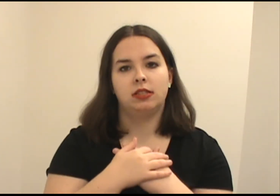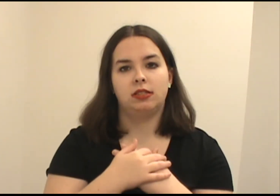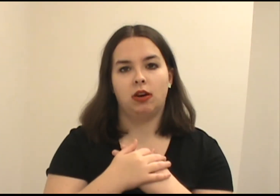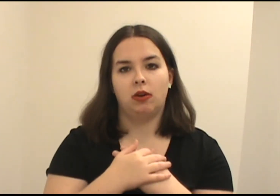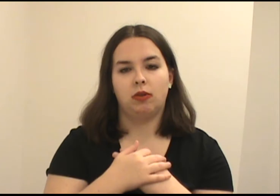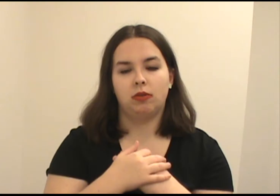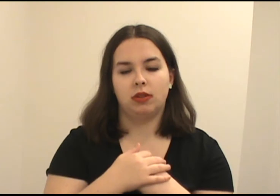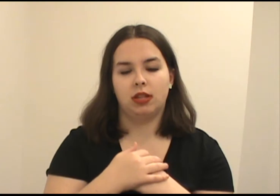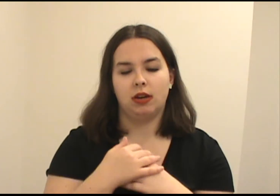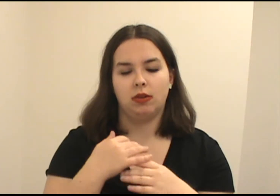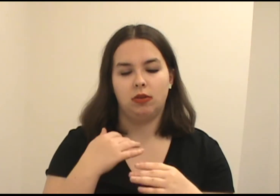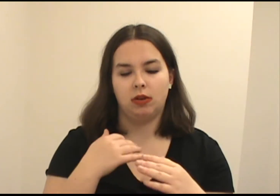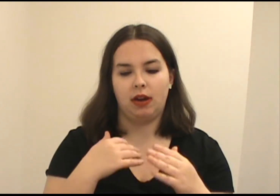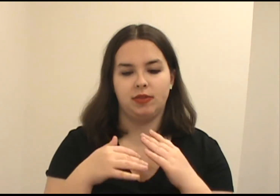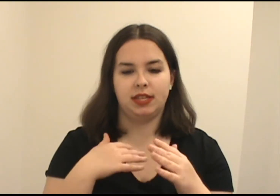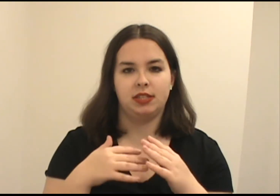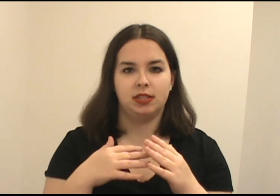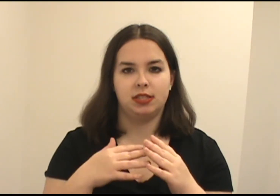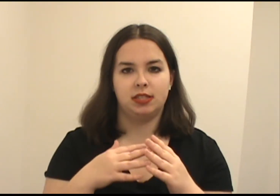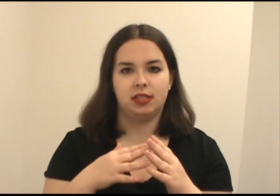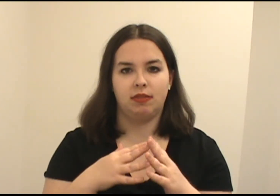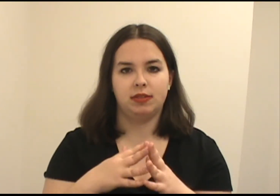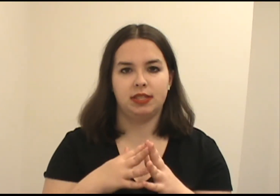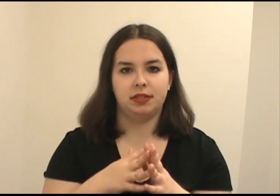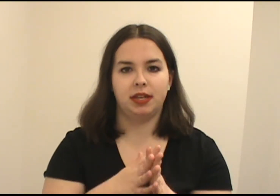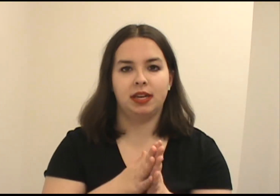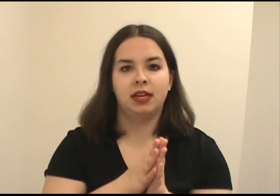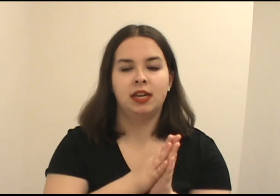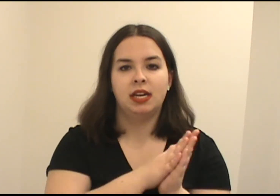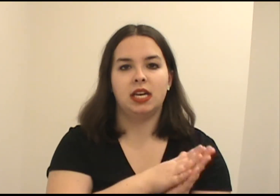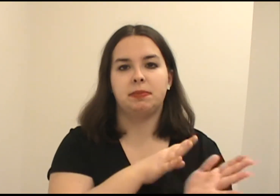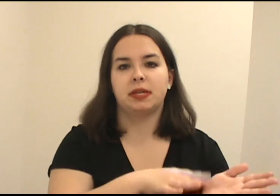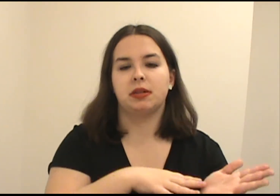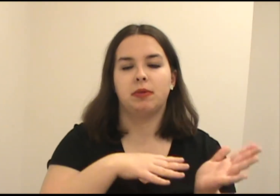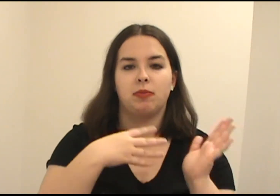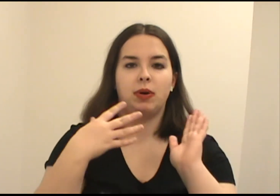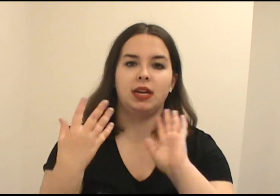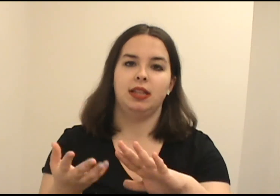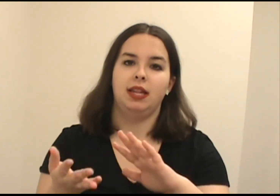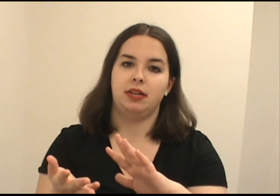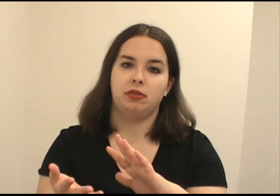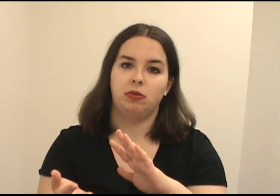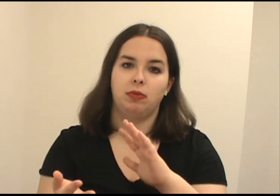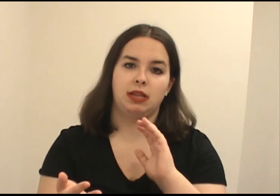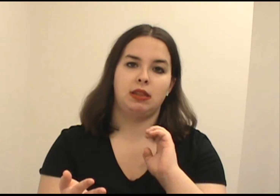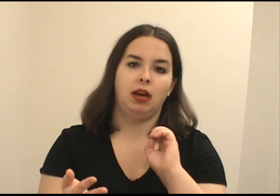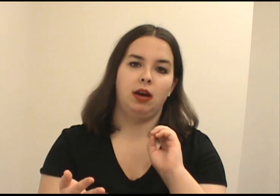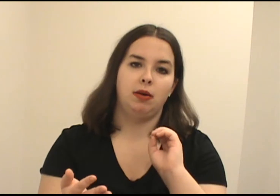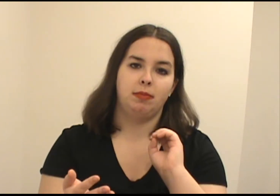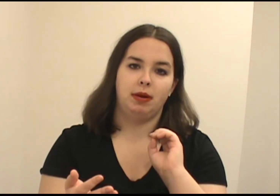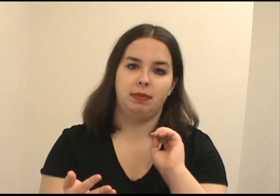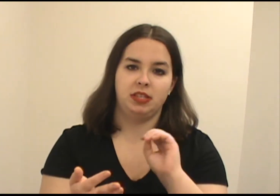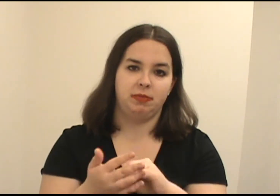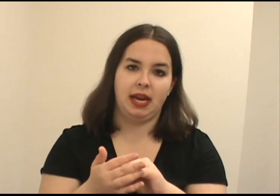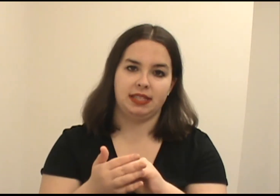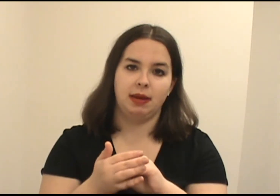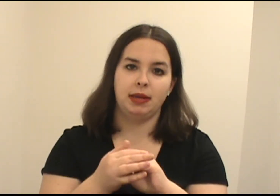So their whole conversations and stuff was interesting, especially with what it led to with a bunch of backstabbing